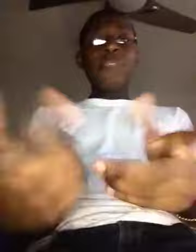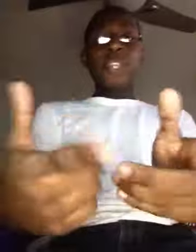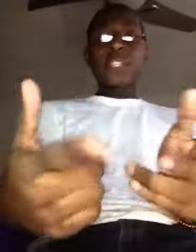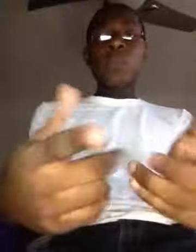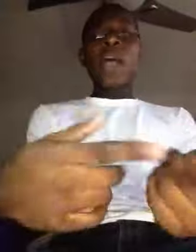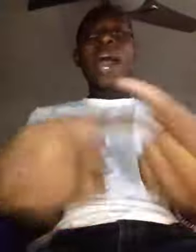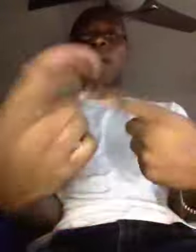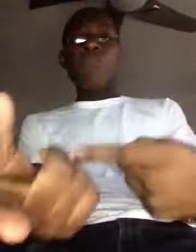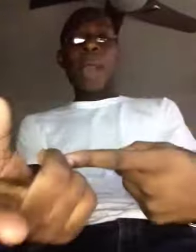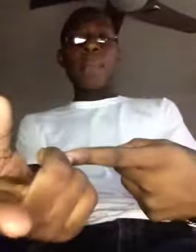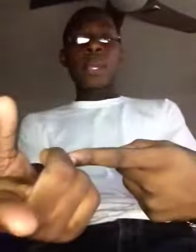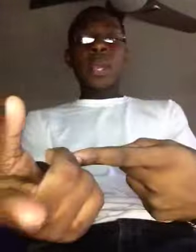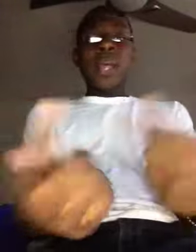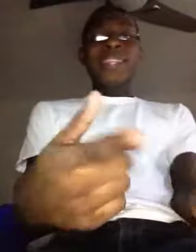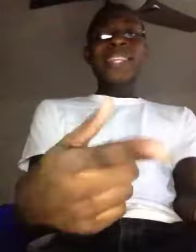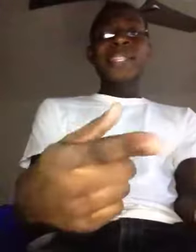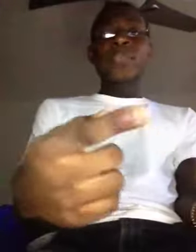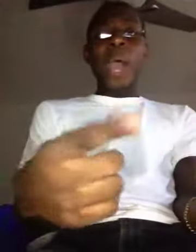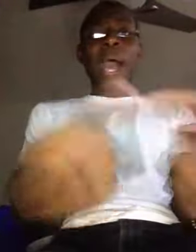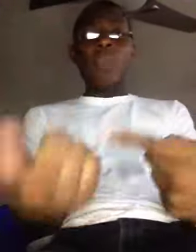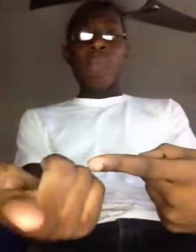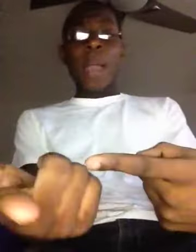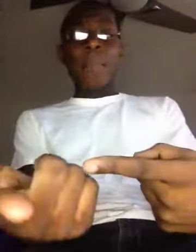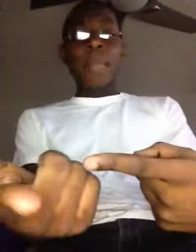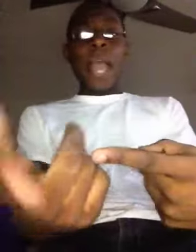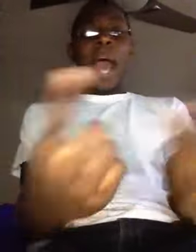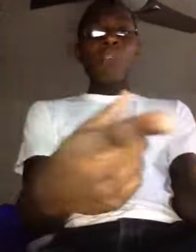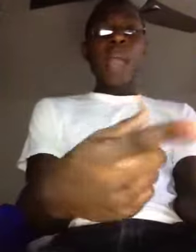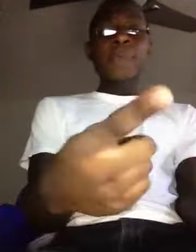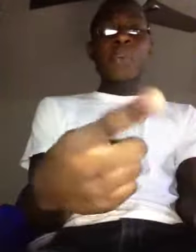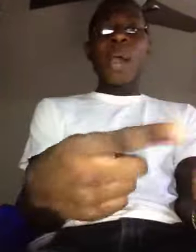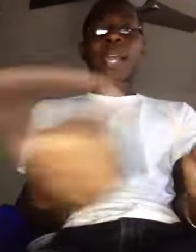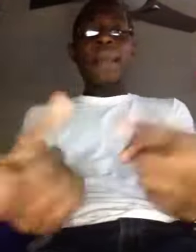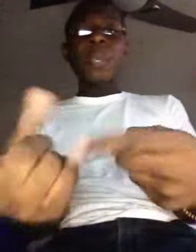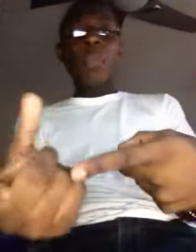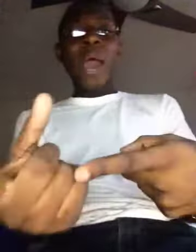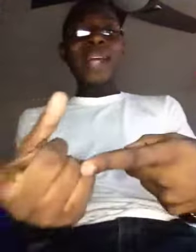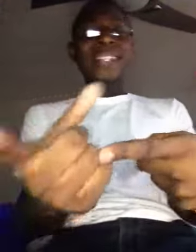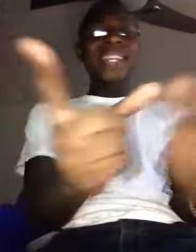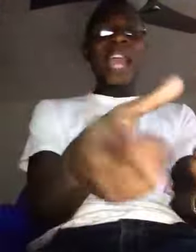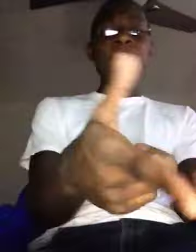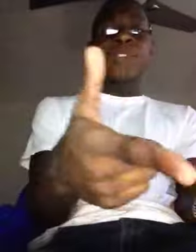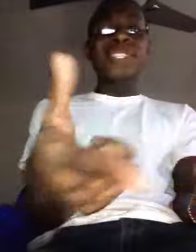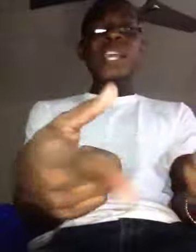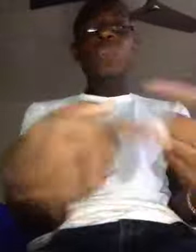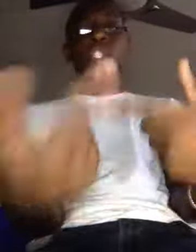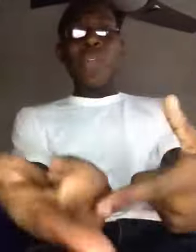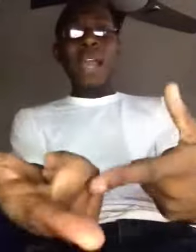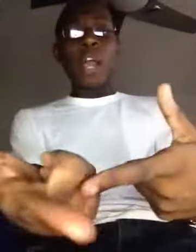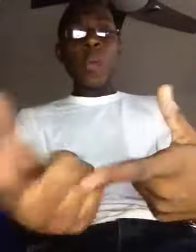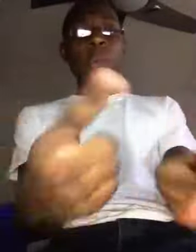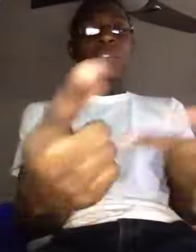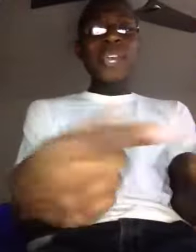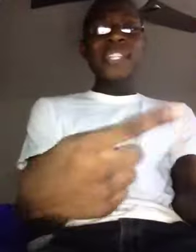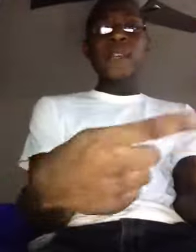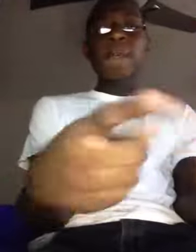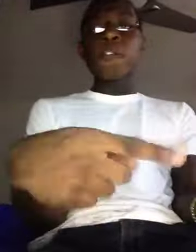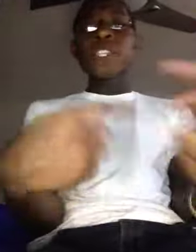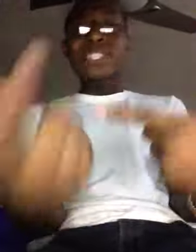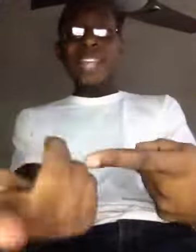this is why I rap, this is why I rap, I rap so I can be wise in every single track, whether it's a freestyle,